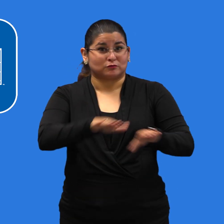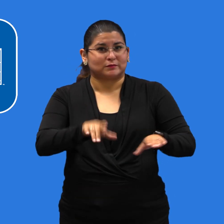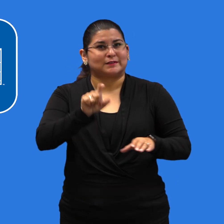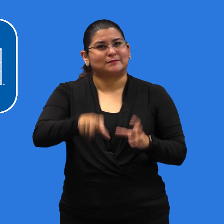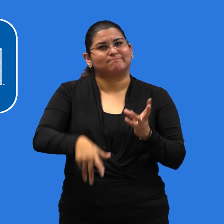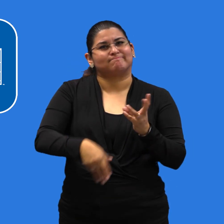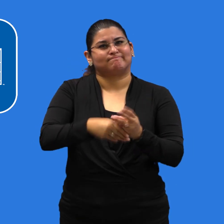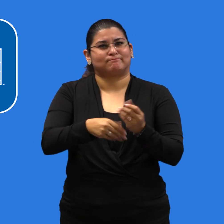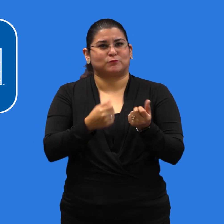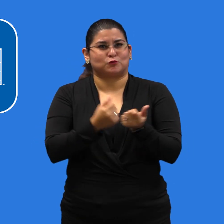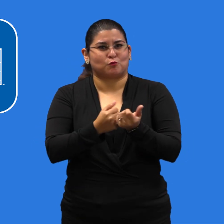vaccines.